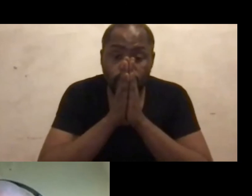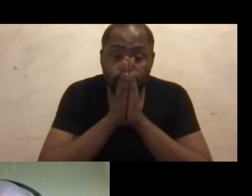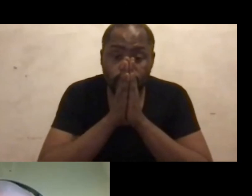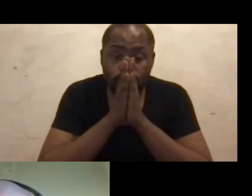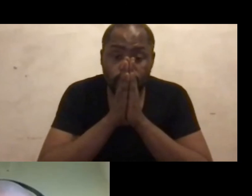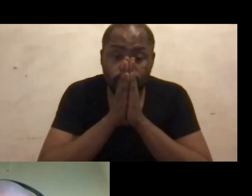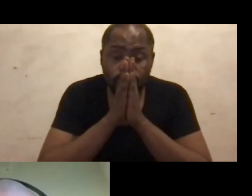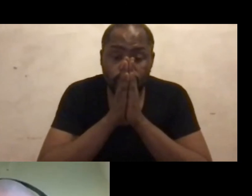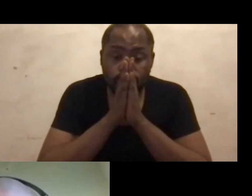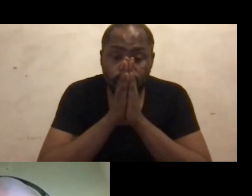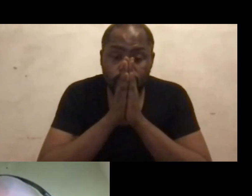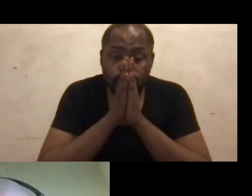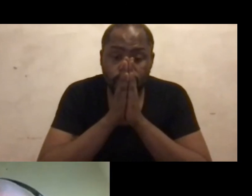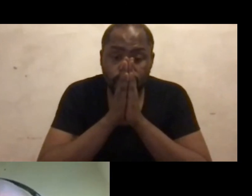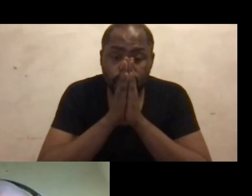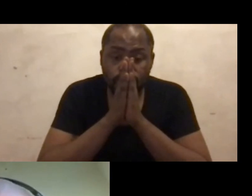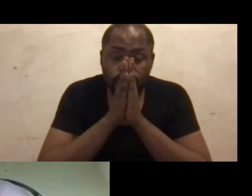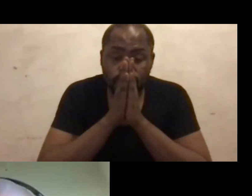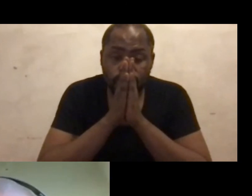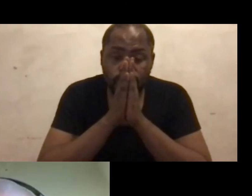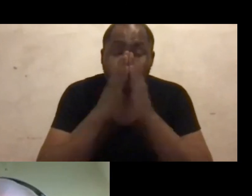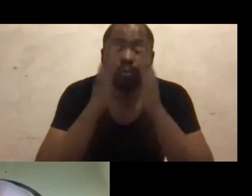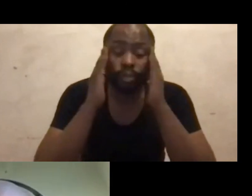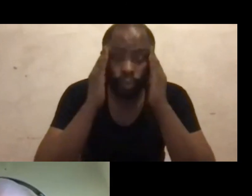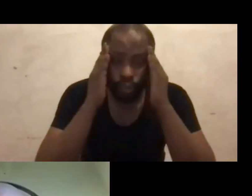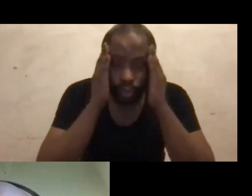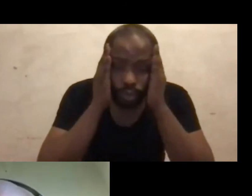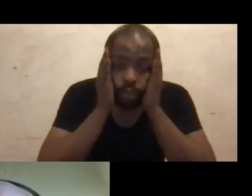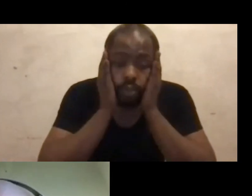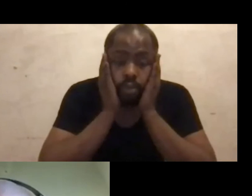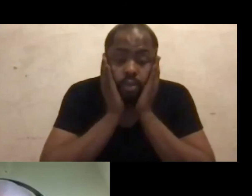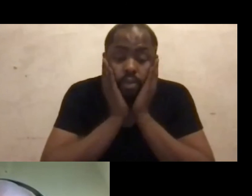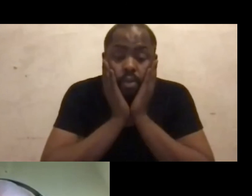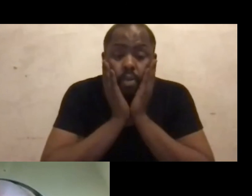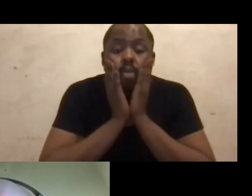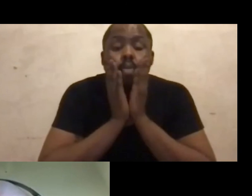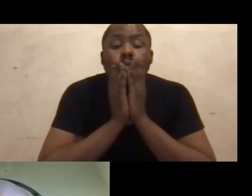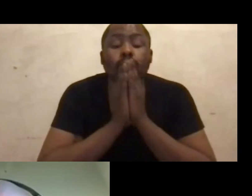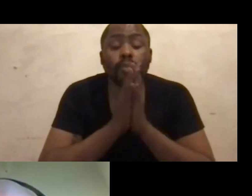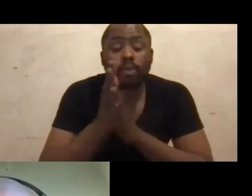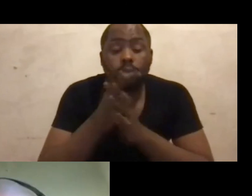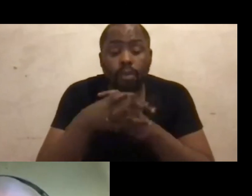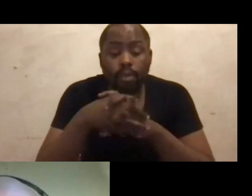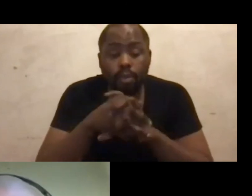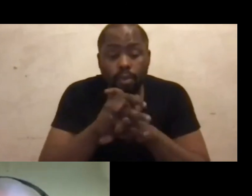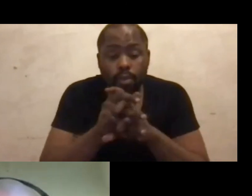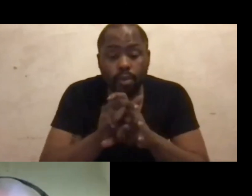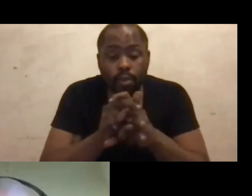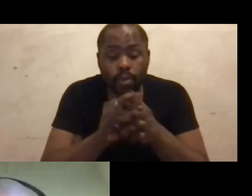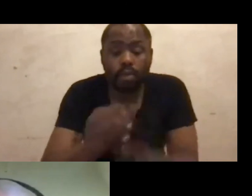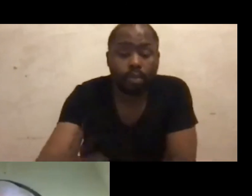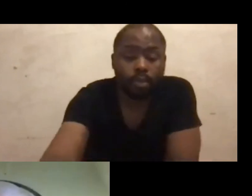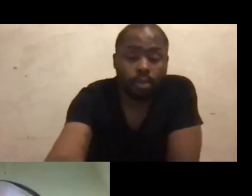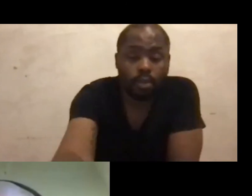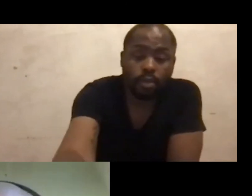And my motto that I love by every day is I refuse to, with my payment, determine the person I am and the person I still want to become.